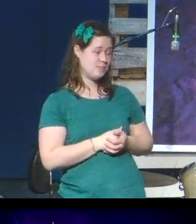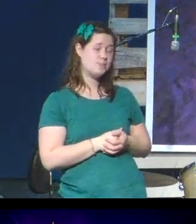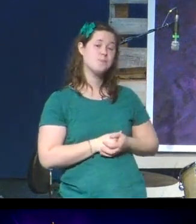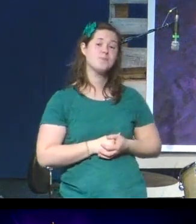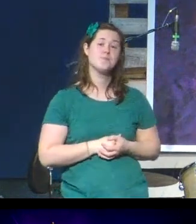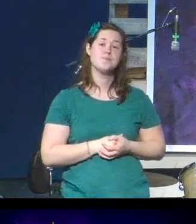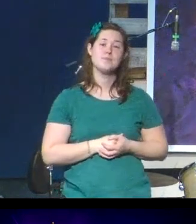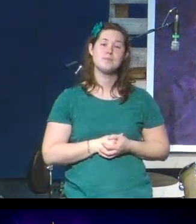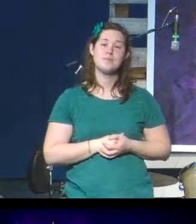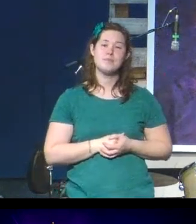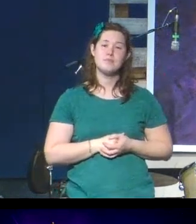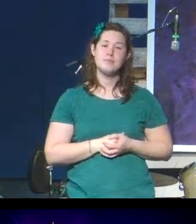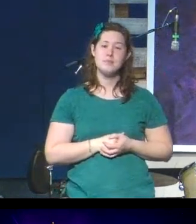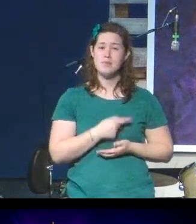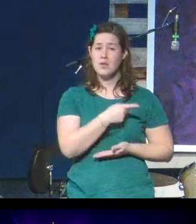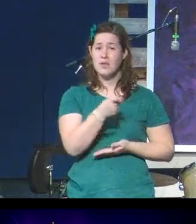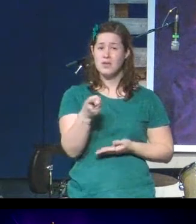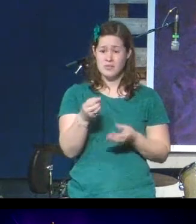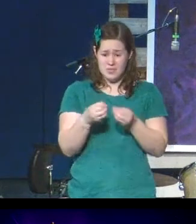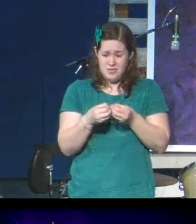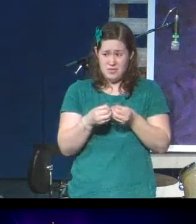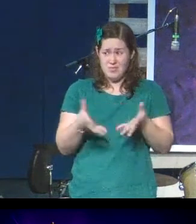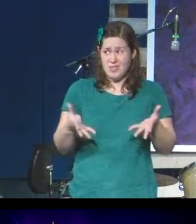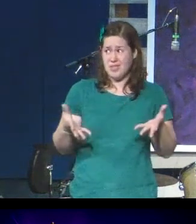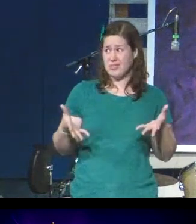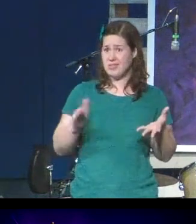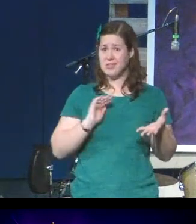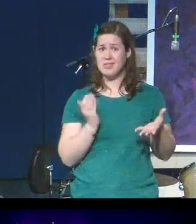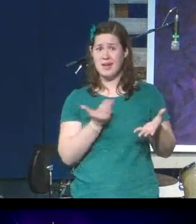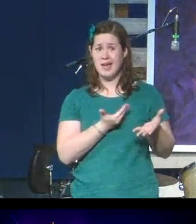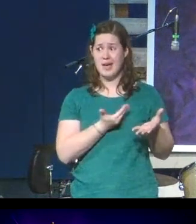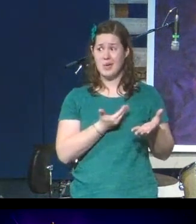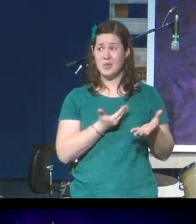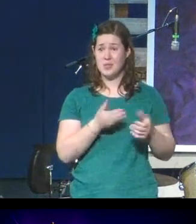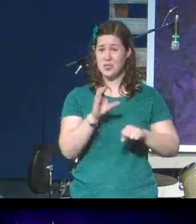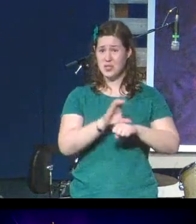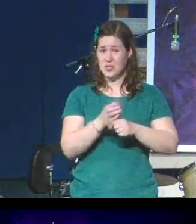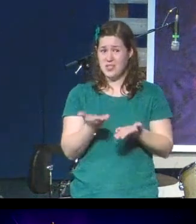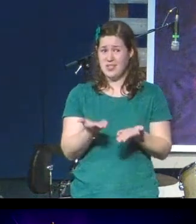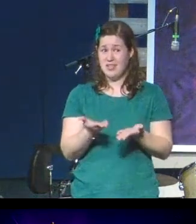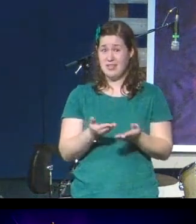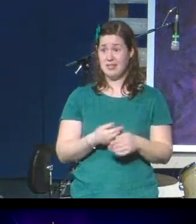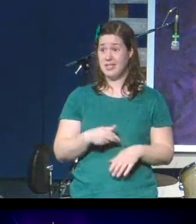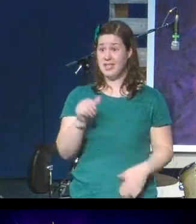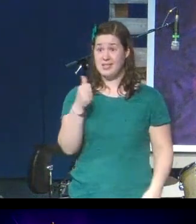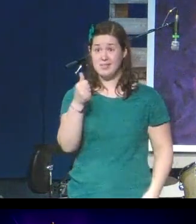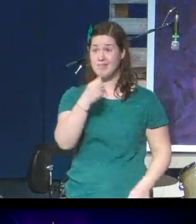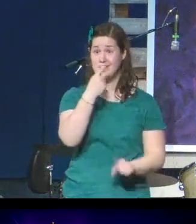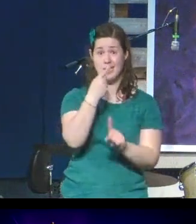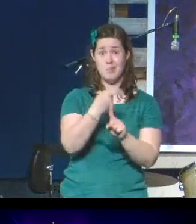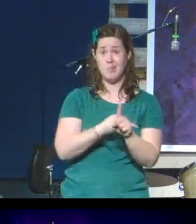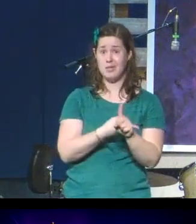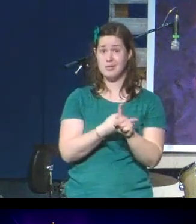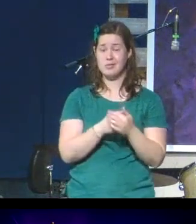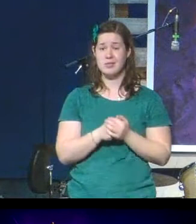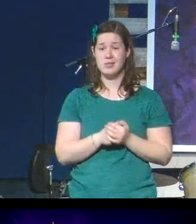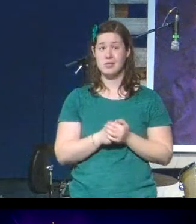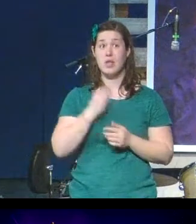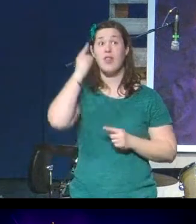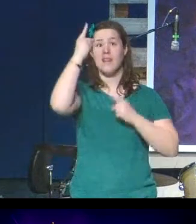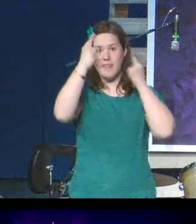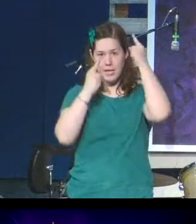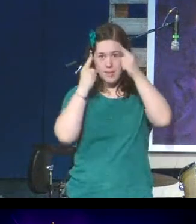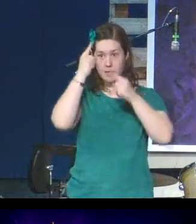Have we lost our church in these 10 months? Think about it. It has been 10